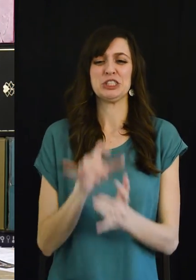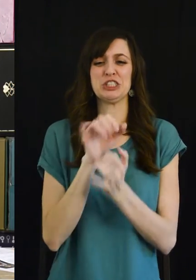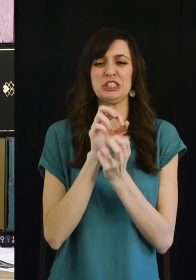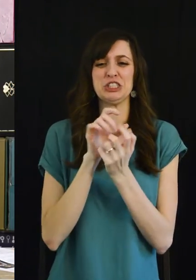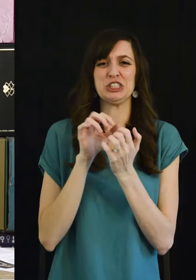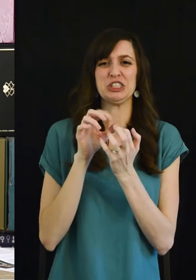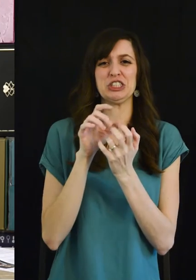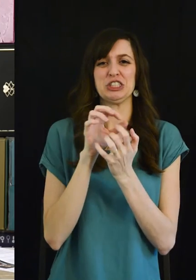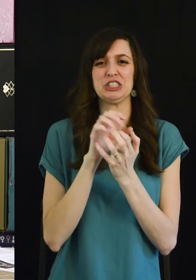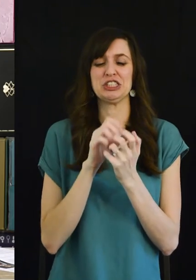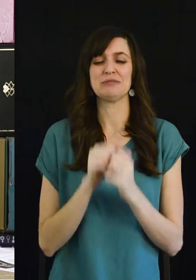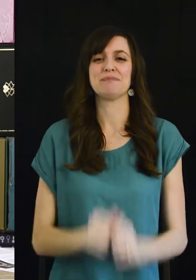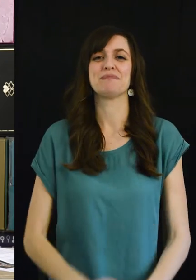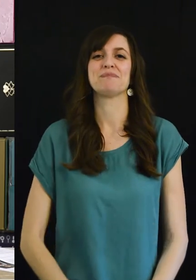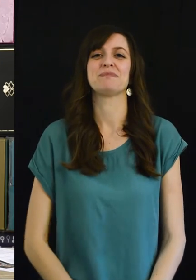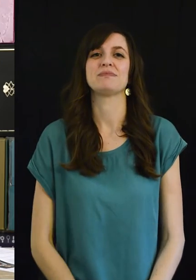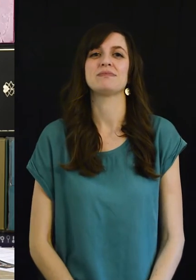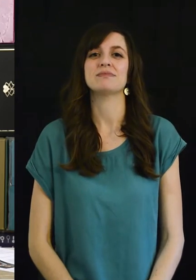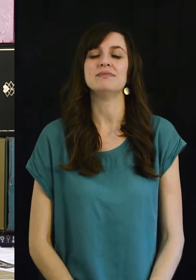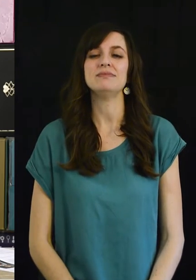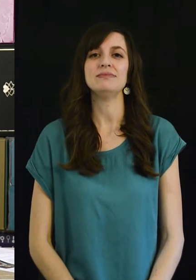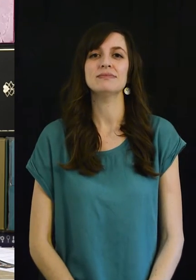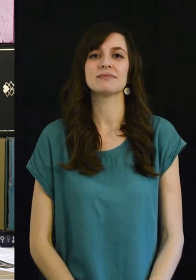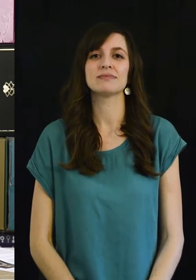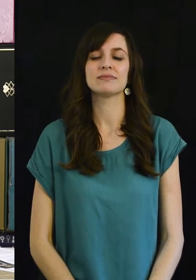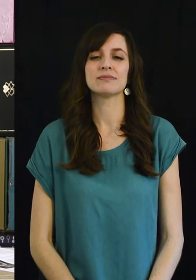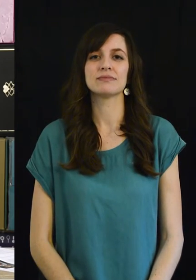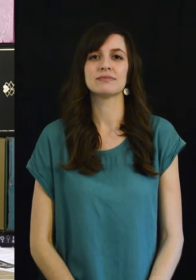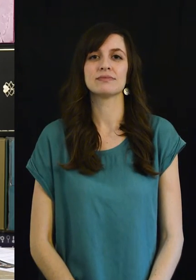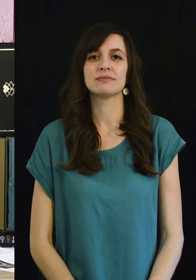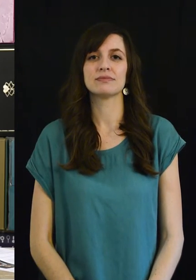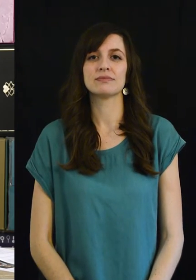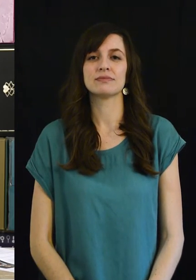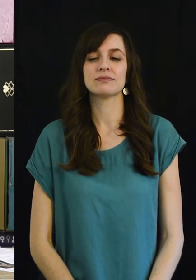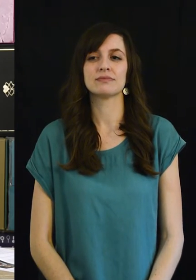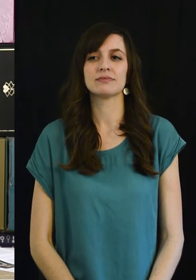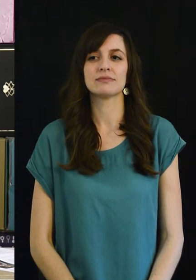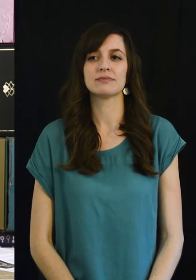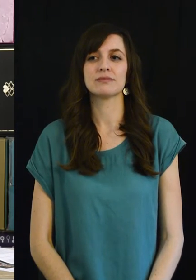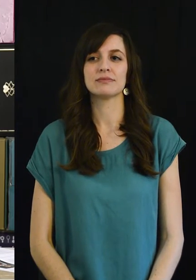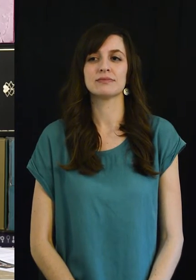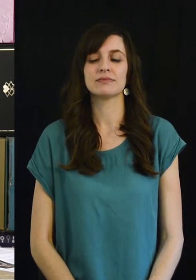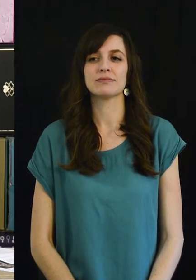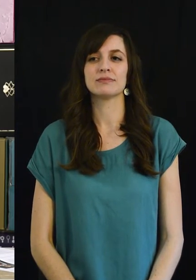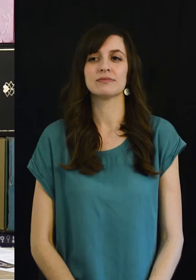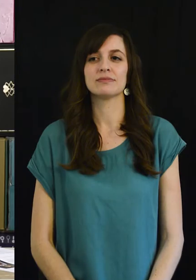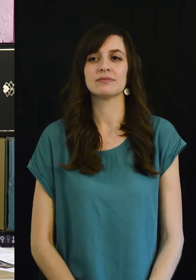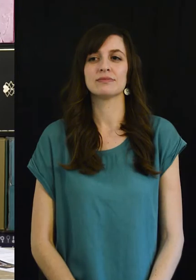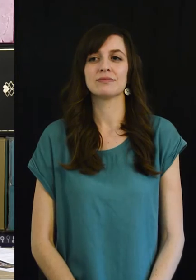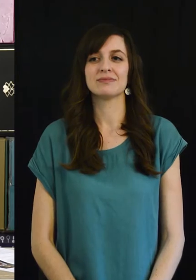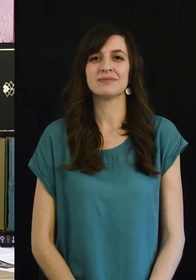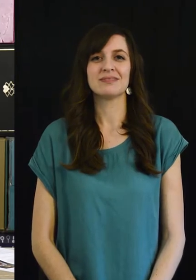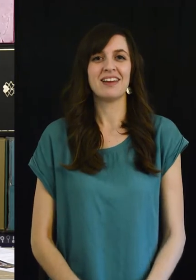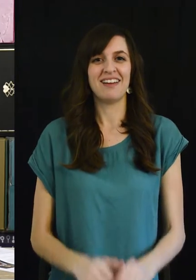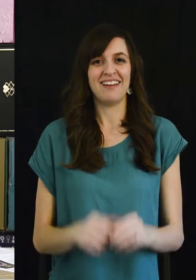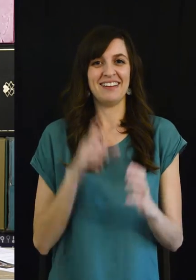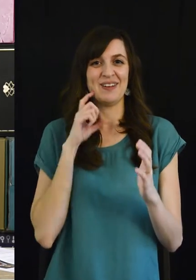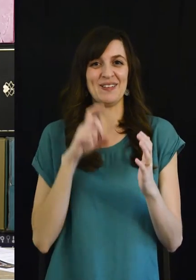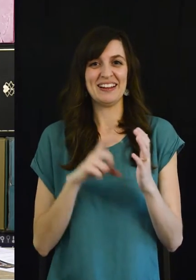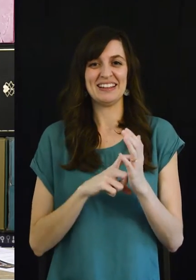see how they're all